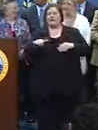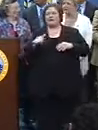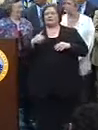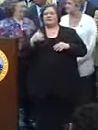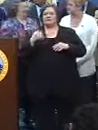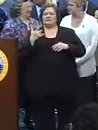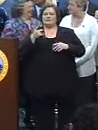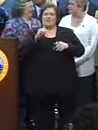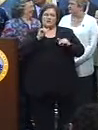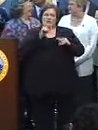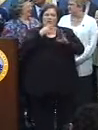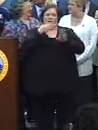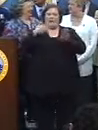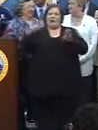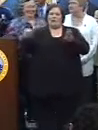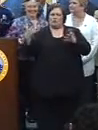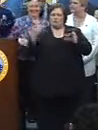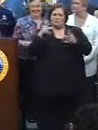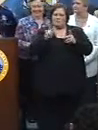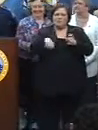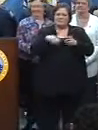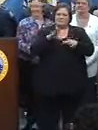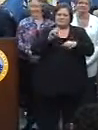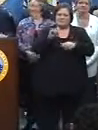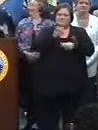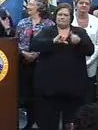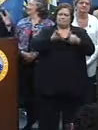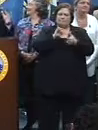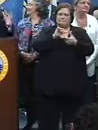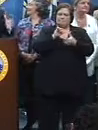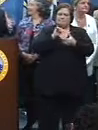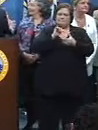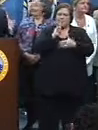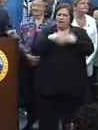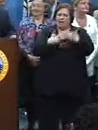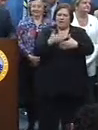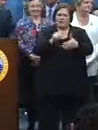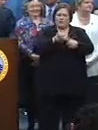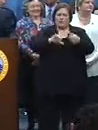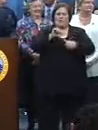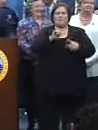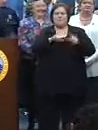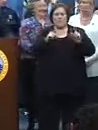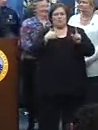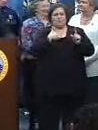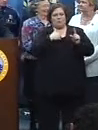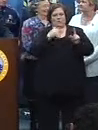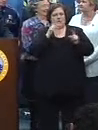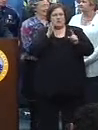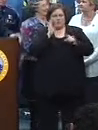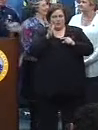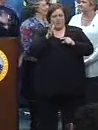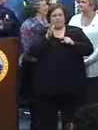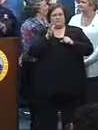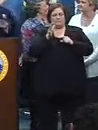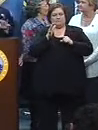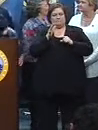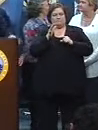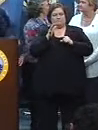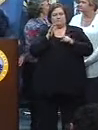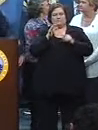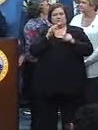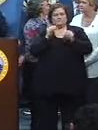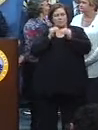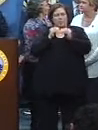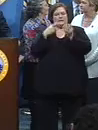treat your neighbor like you want him to treat you, and then everything's good. But we're going to spend some time, and we should create a portal for having a public